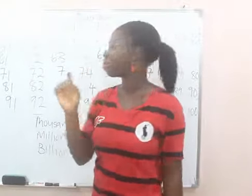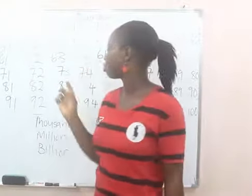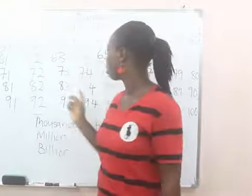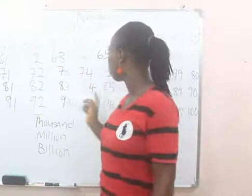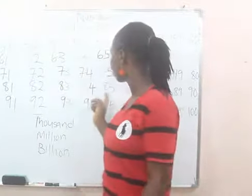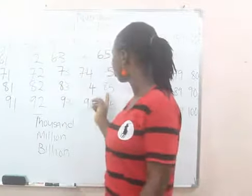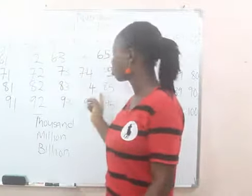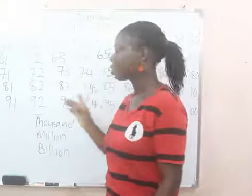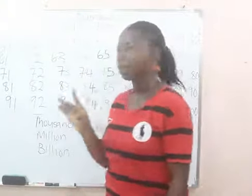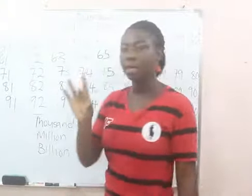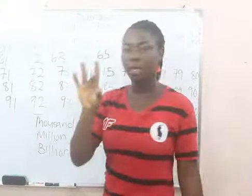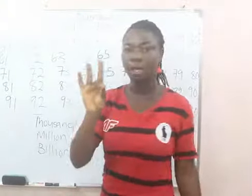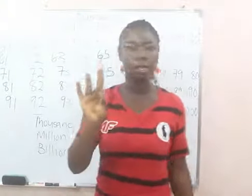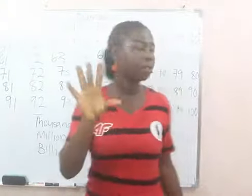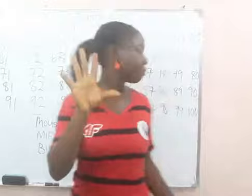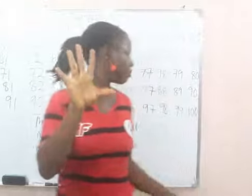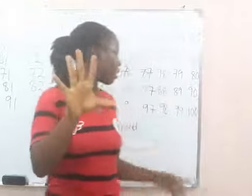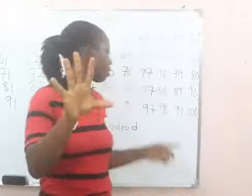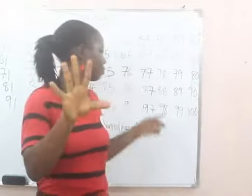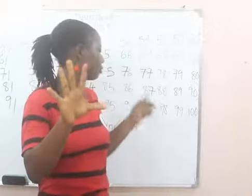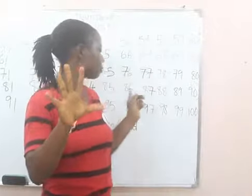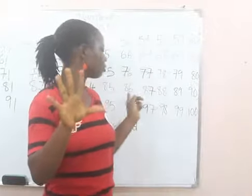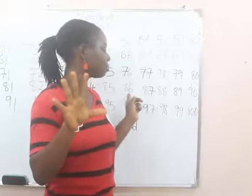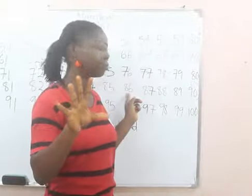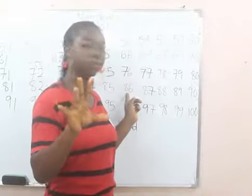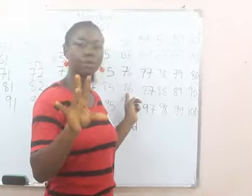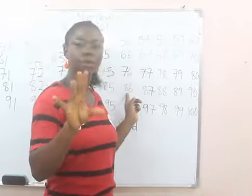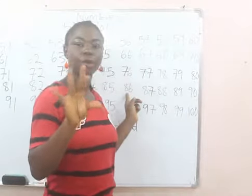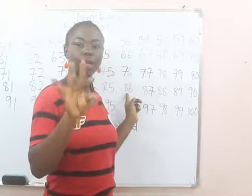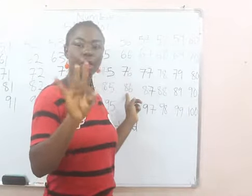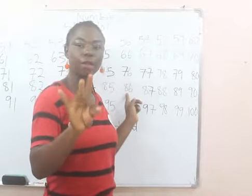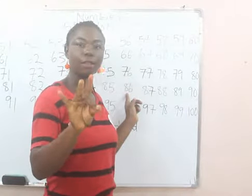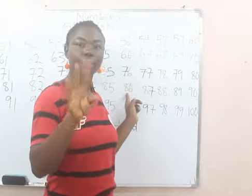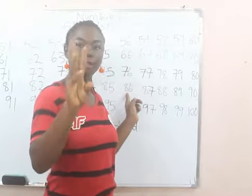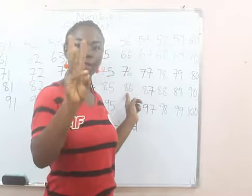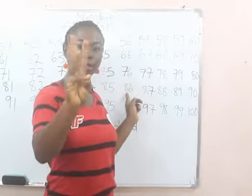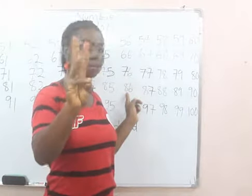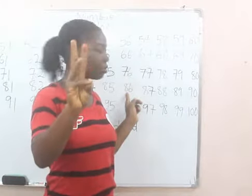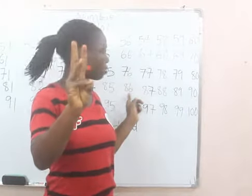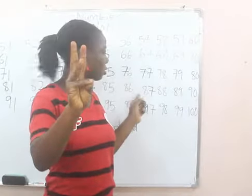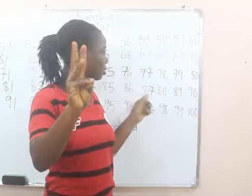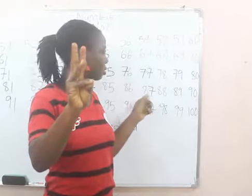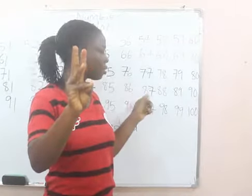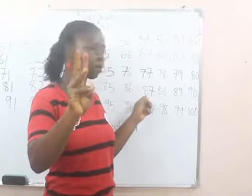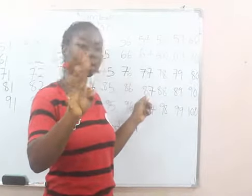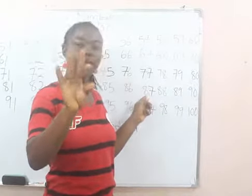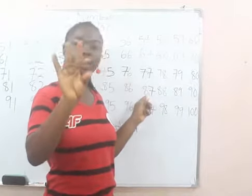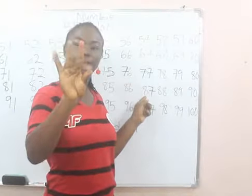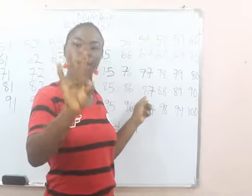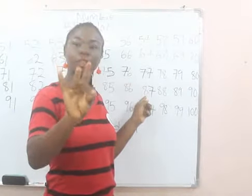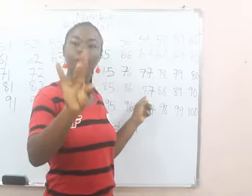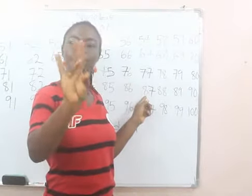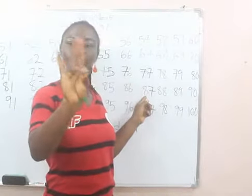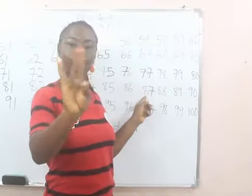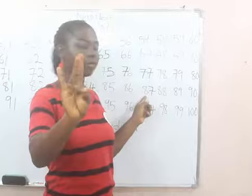85, 86, 87,